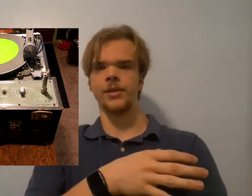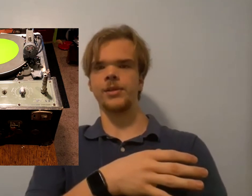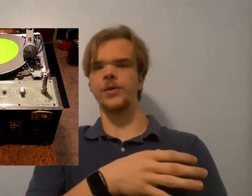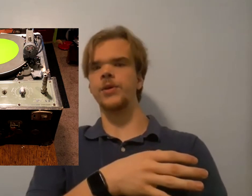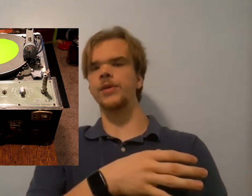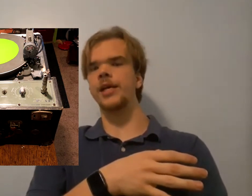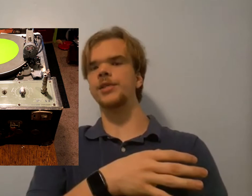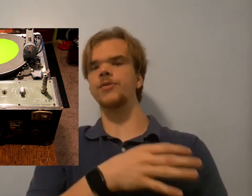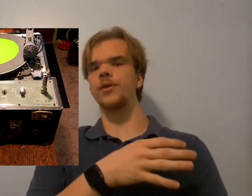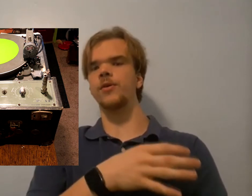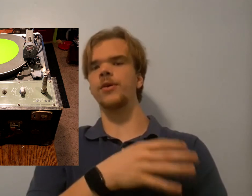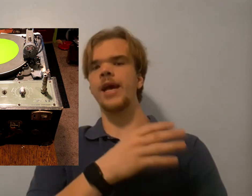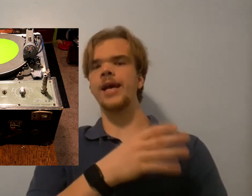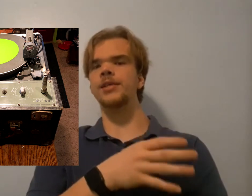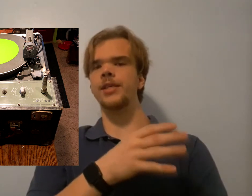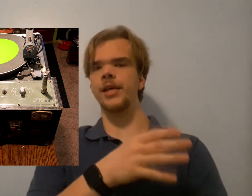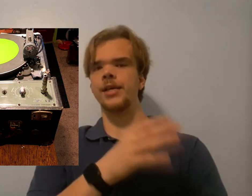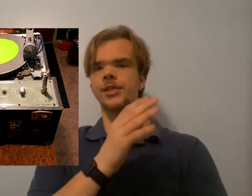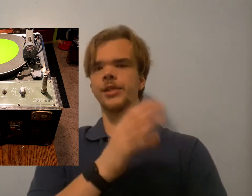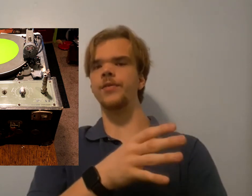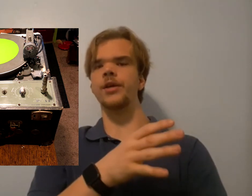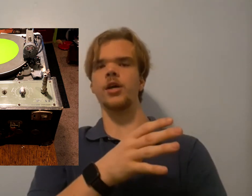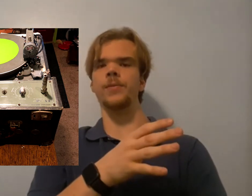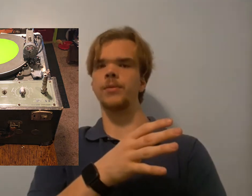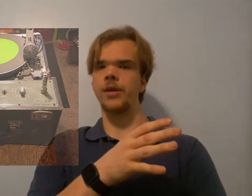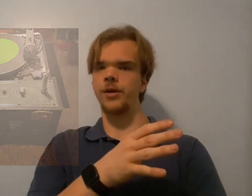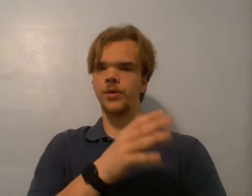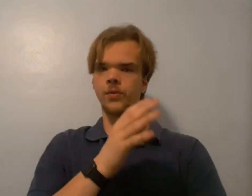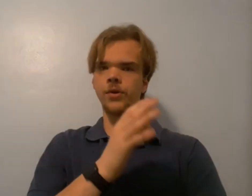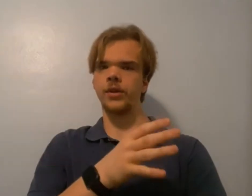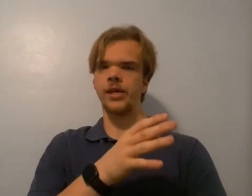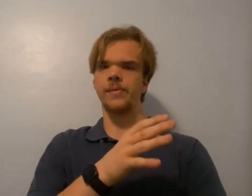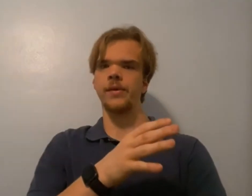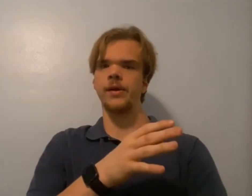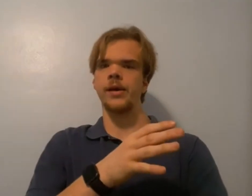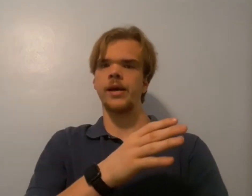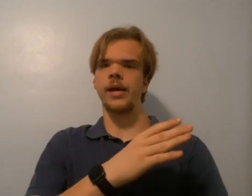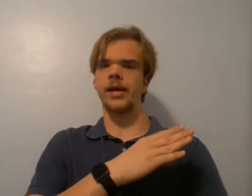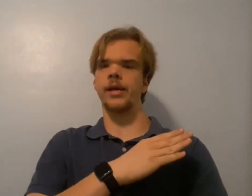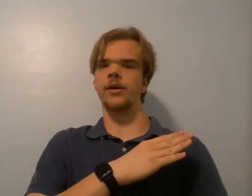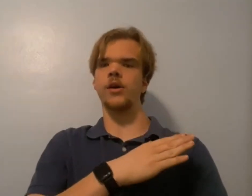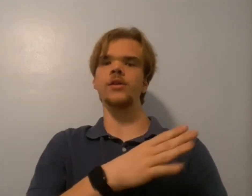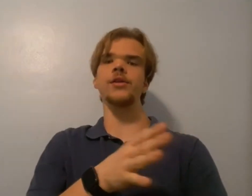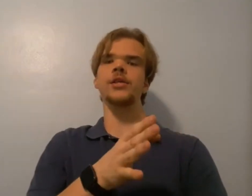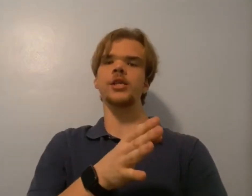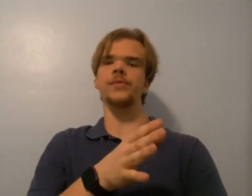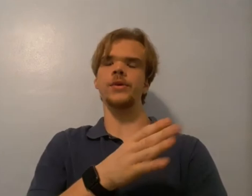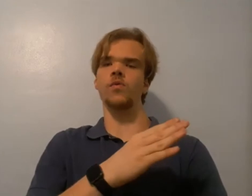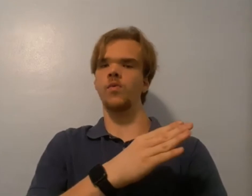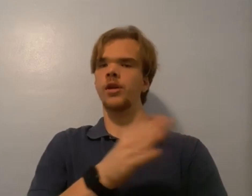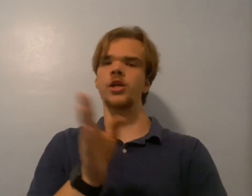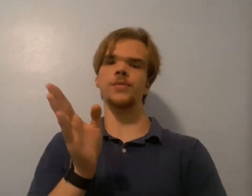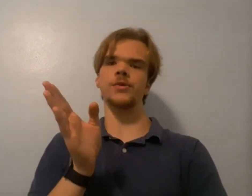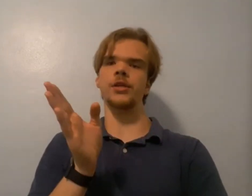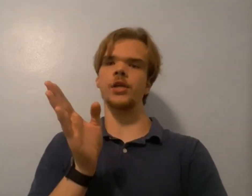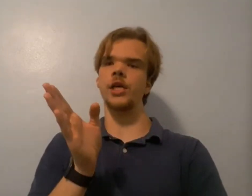So he would actually record acetate, 70 RPM records with them. And all this had been 100%